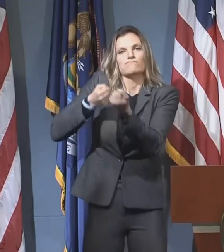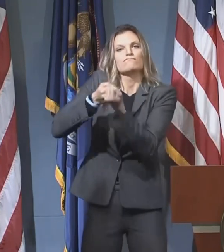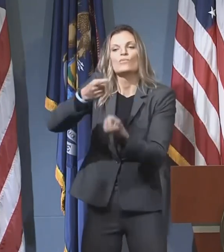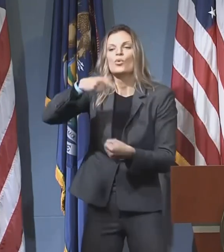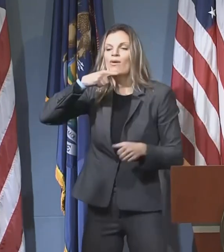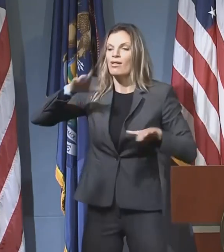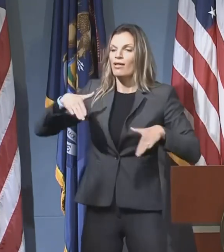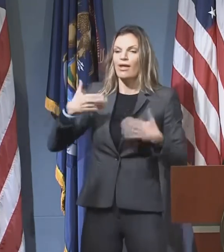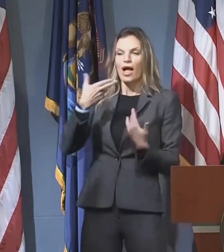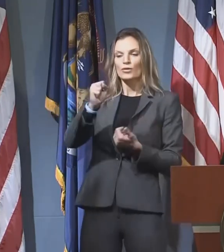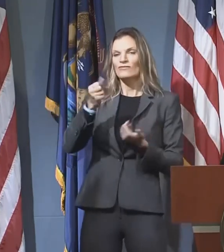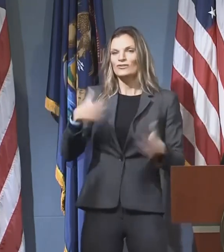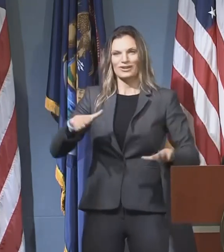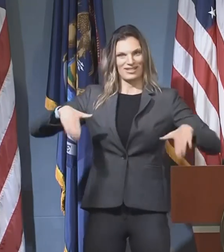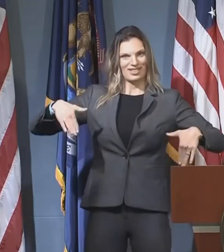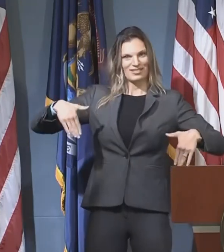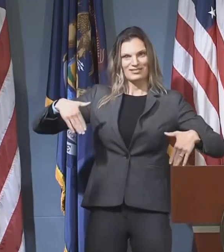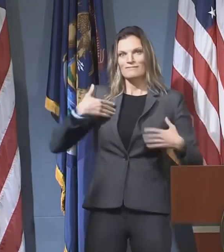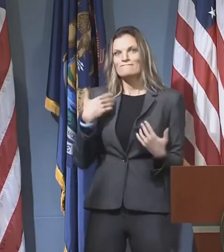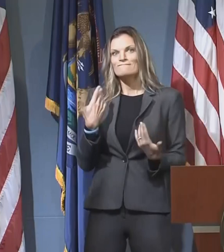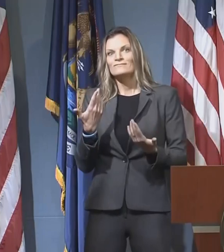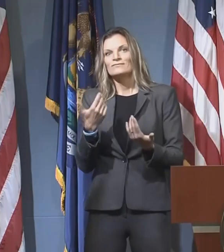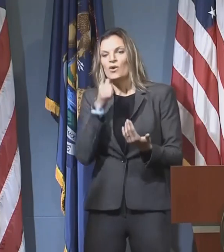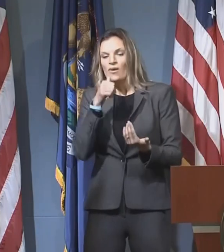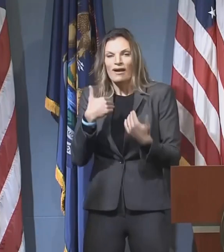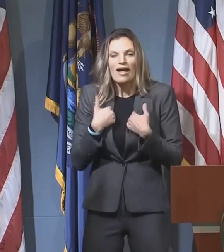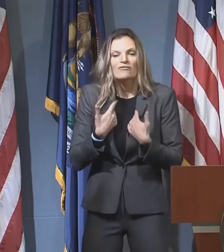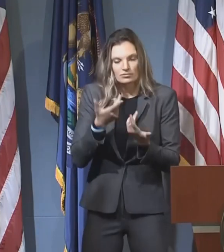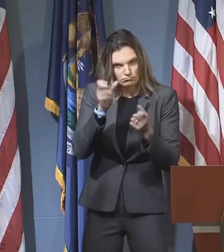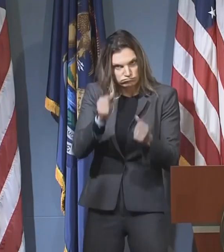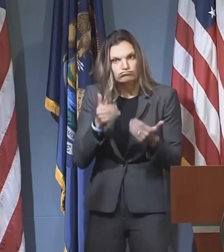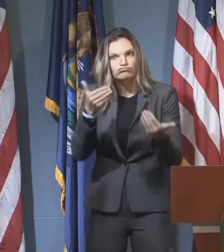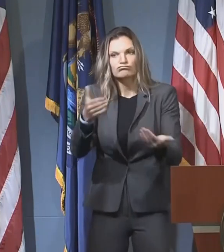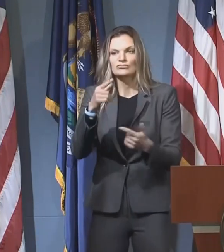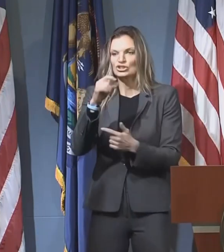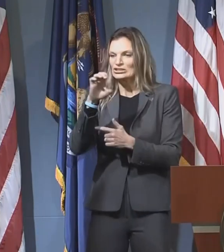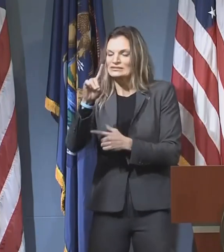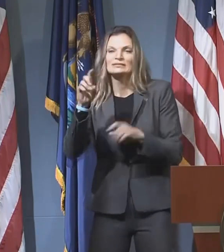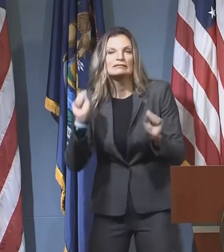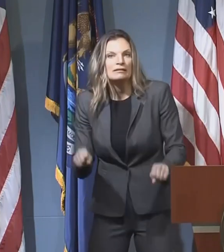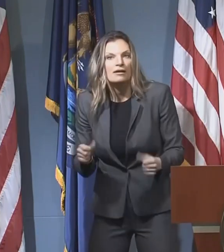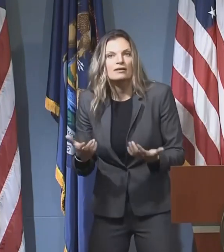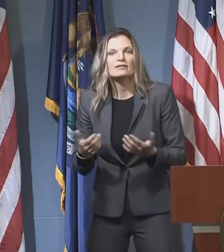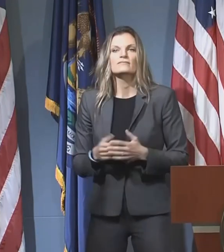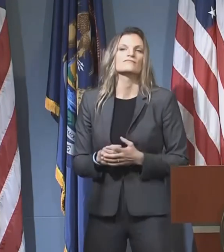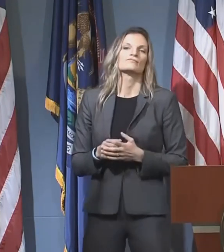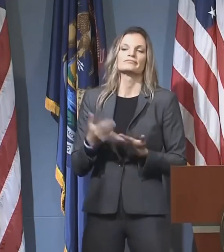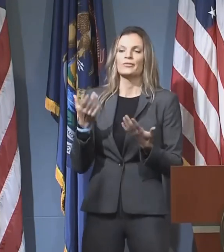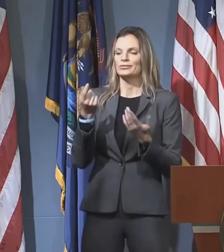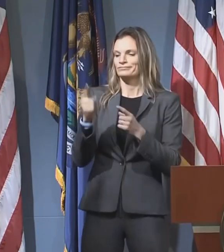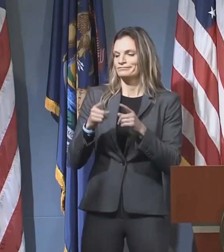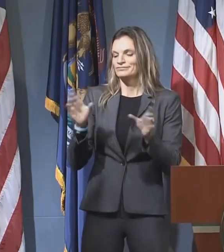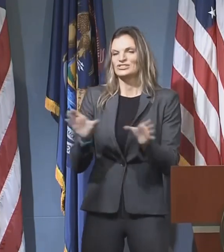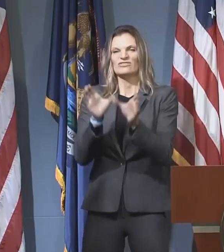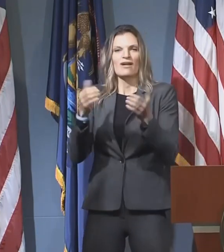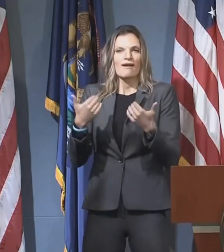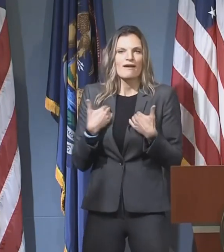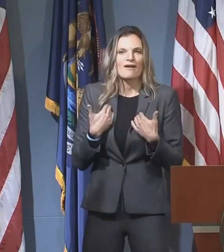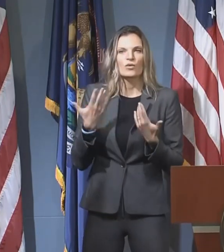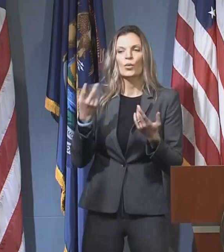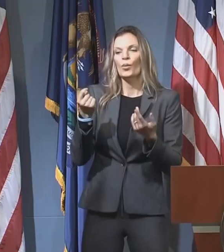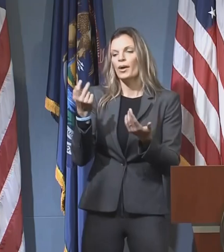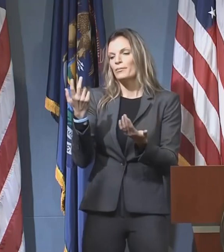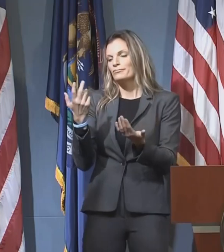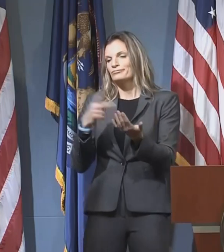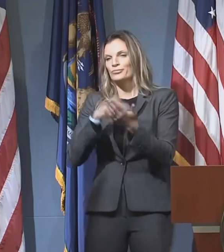who haven't finished their high school diplomas to do that, to get a certificate and a program or to get a